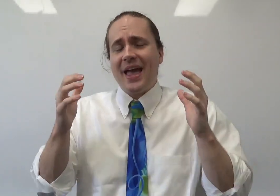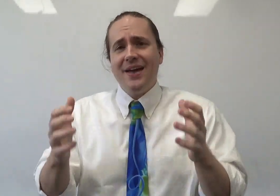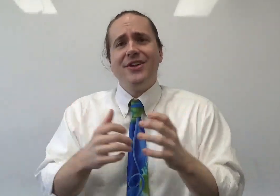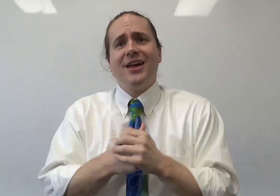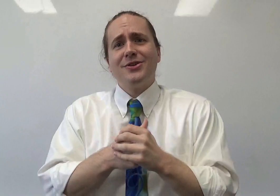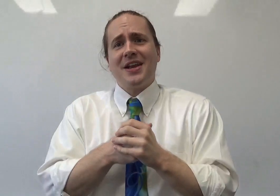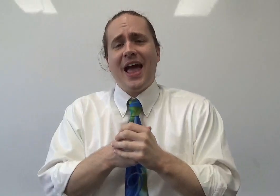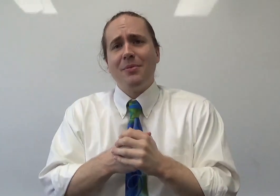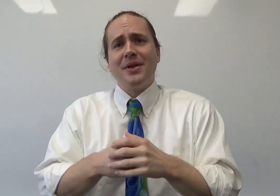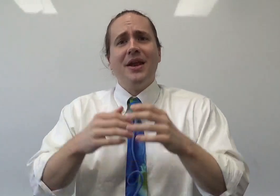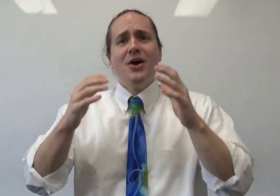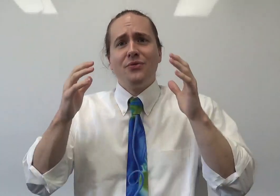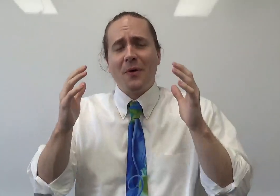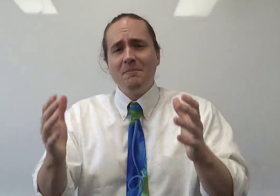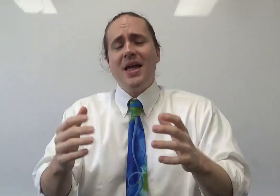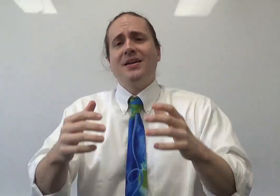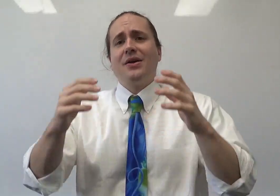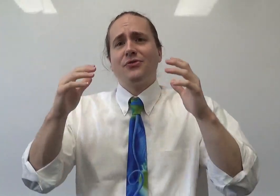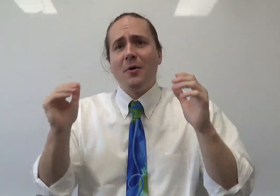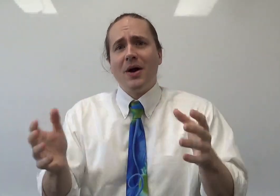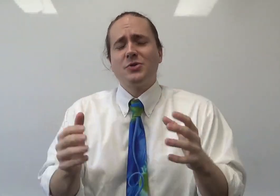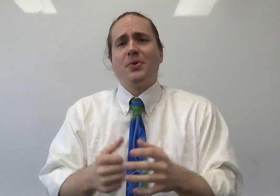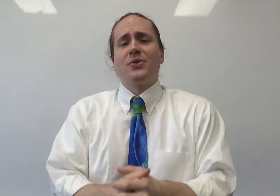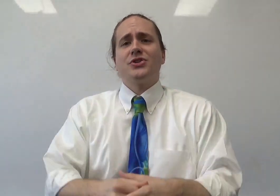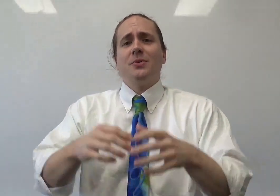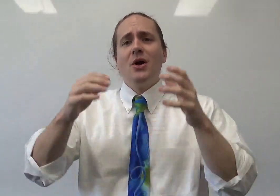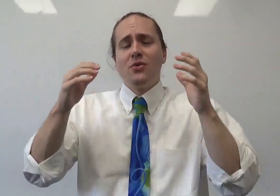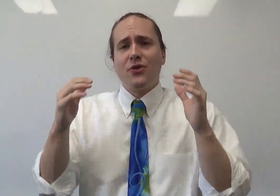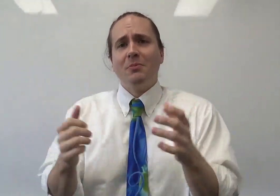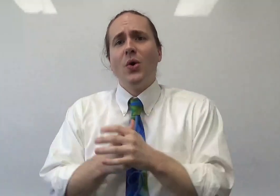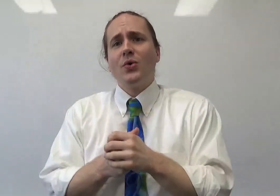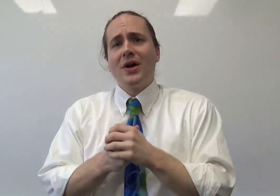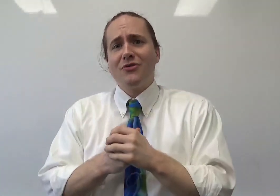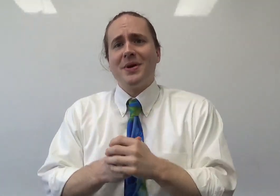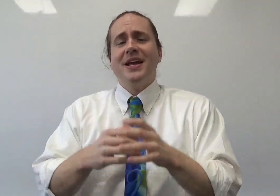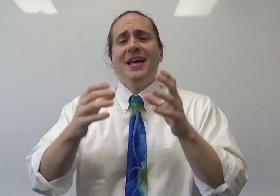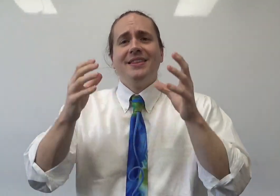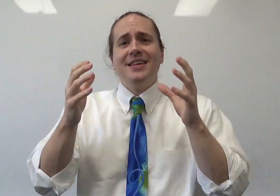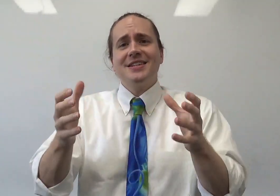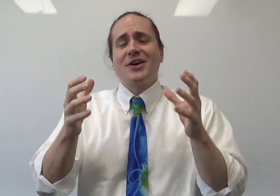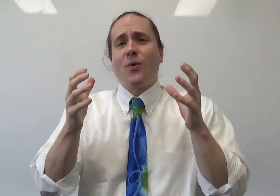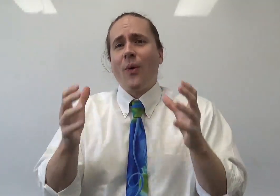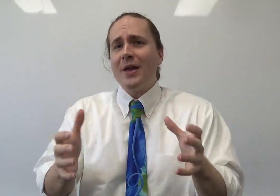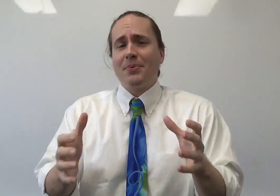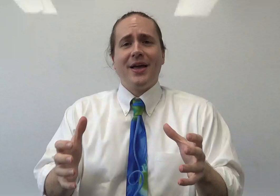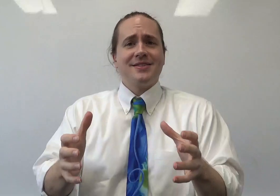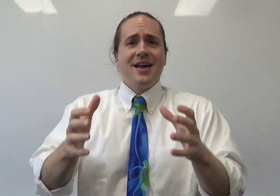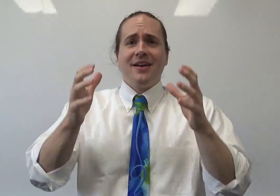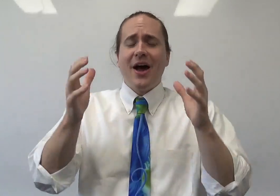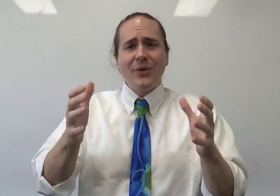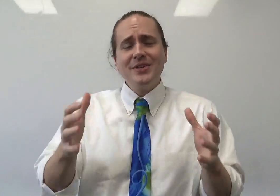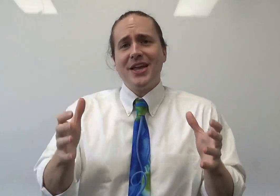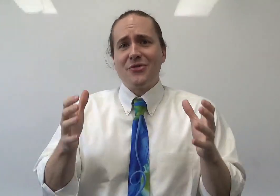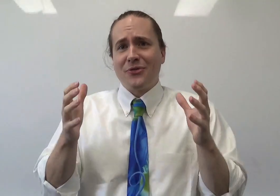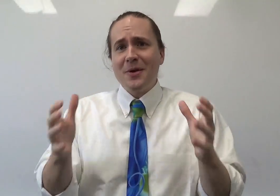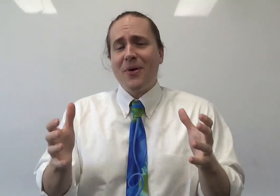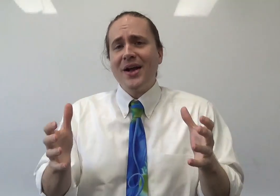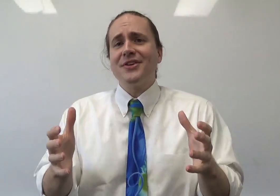the heavy hitters in Abilene from banking, from entrepreneurship, from local government. This is a great place, not only to get a free breakfast,